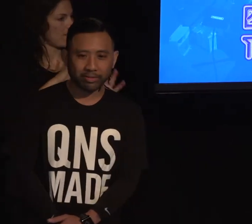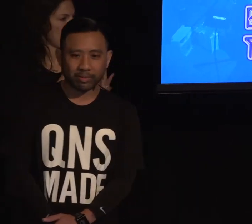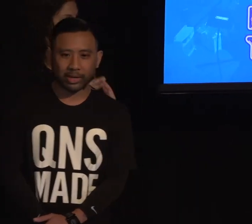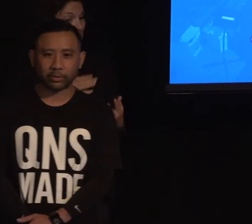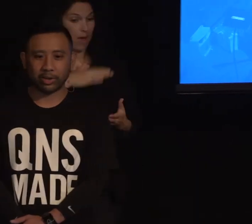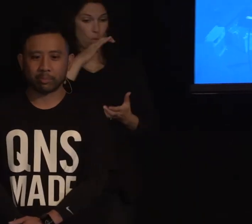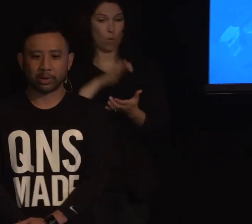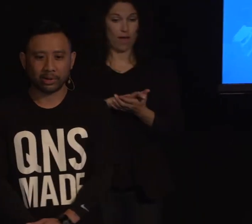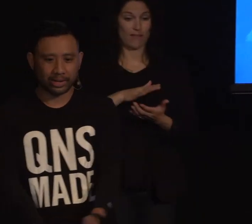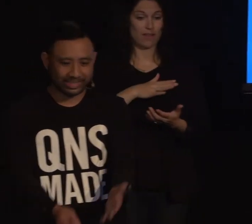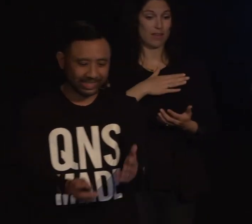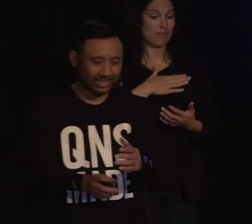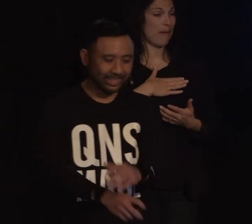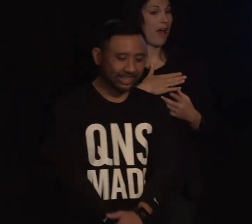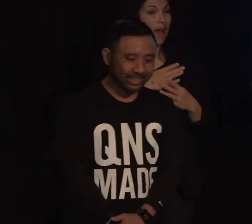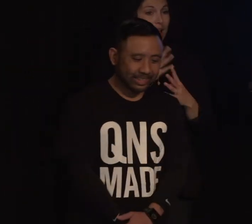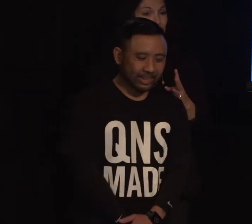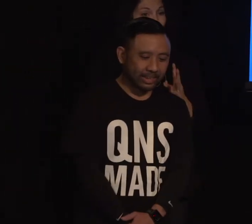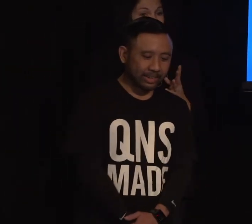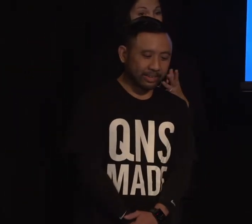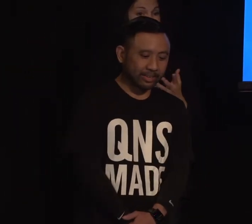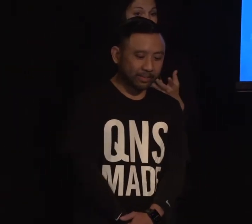My wife and my creative partner Nancy